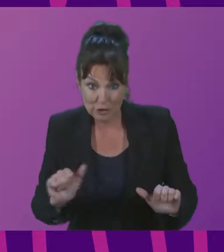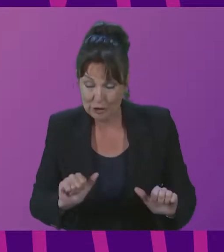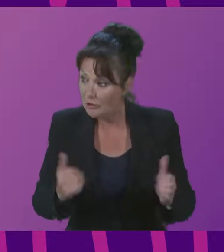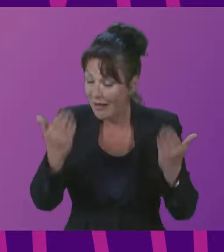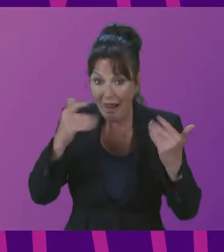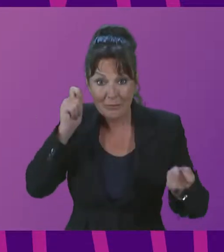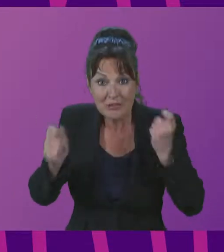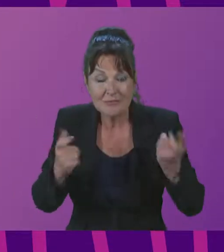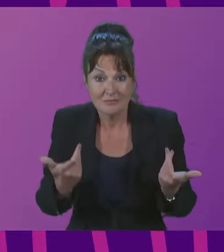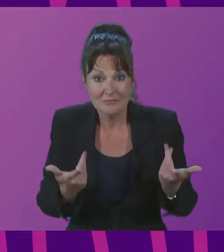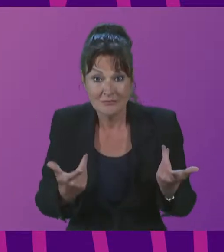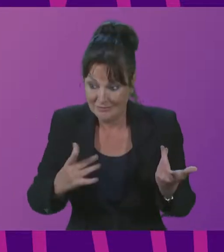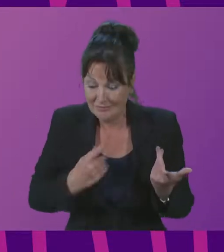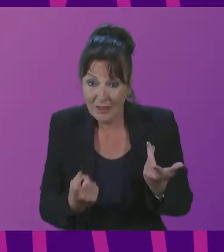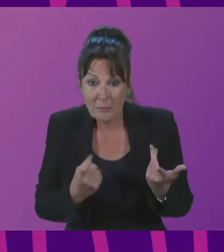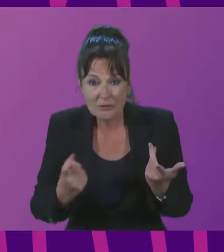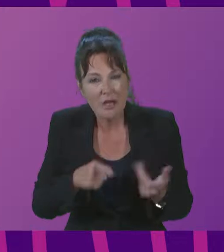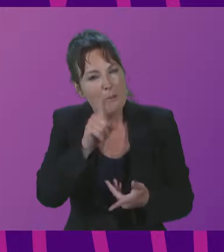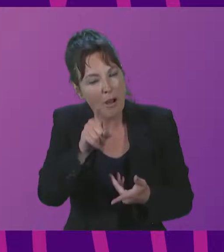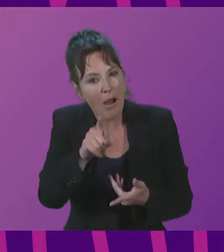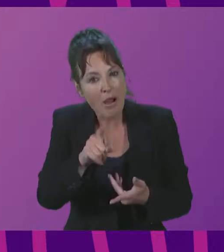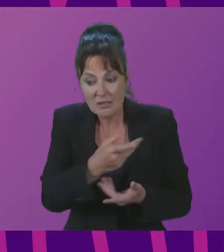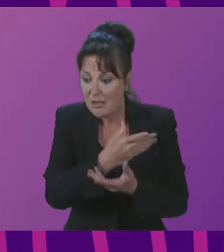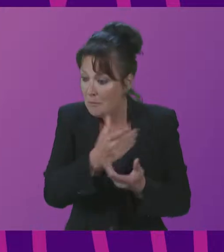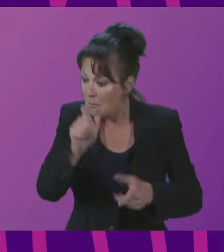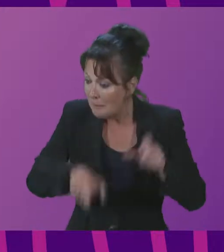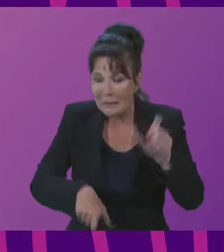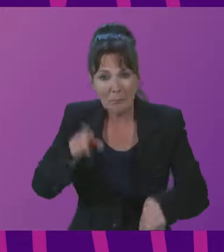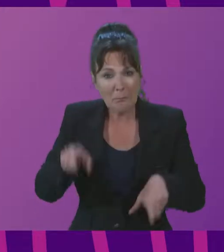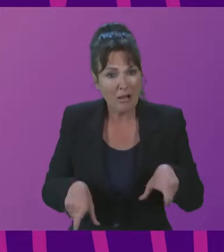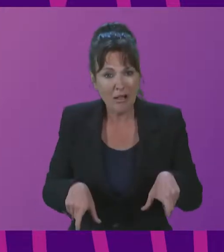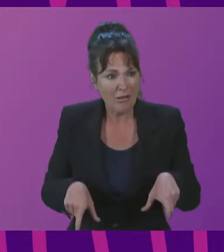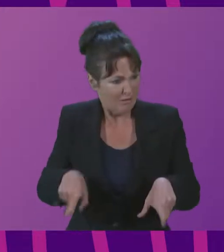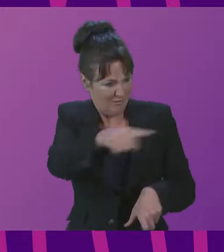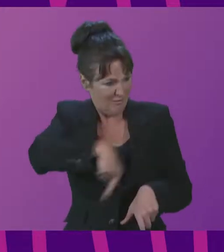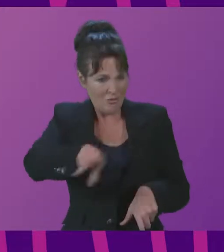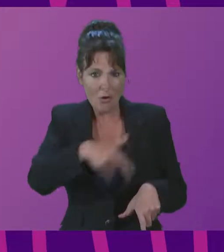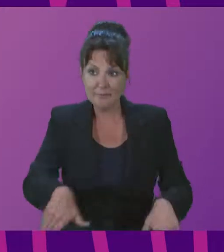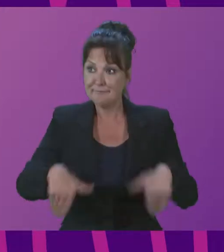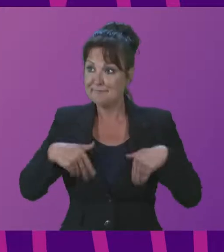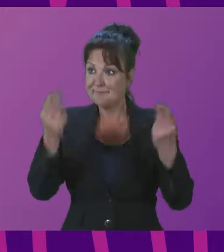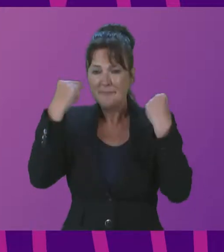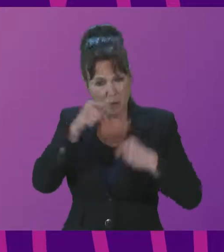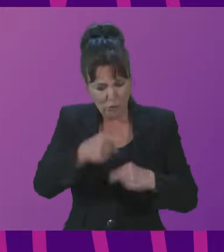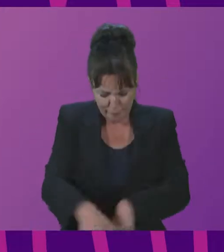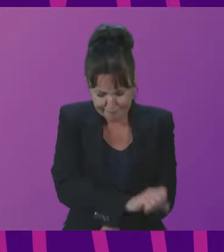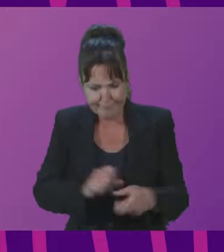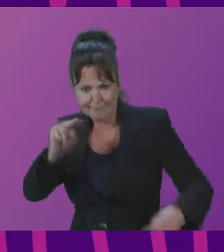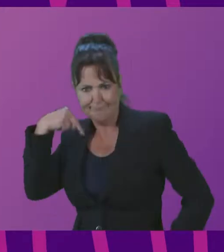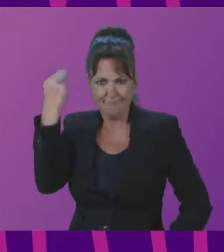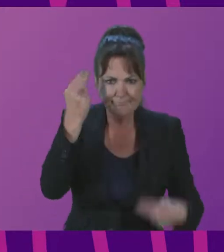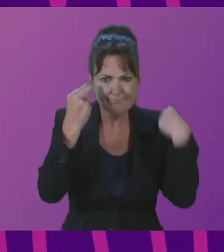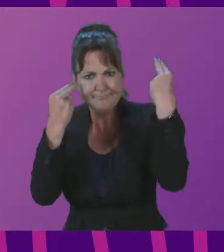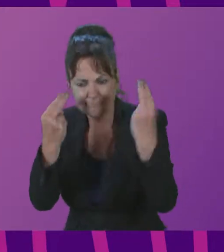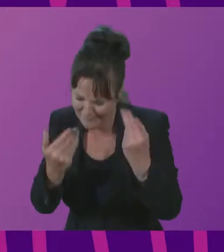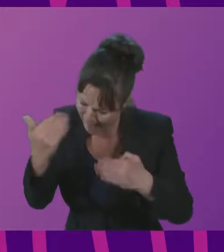let it be. And culture can make that connection. You are not passive participants. You are active citizens of the natural